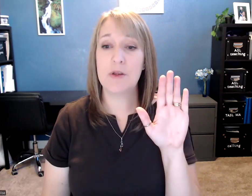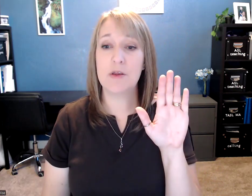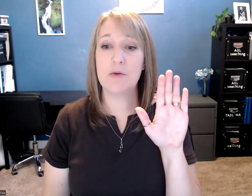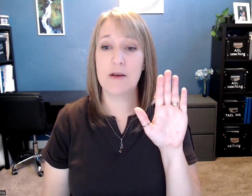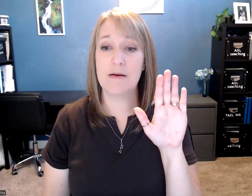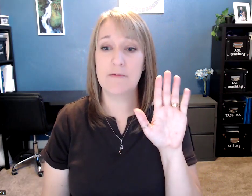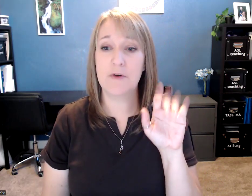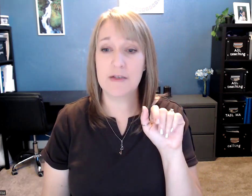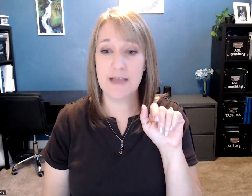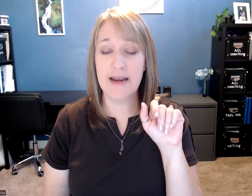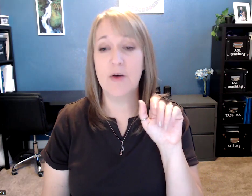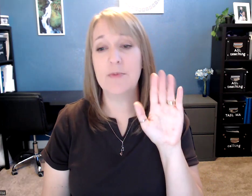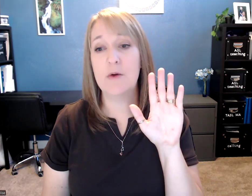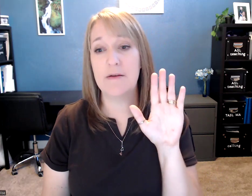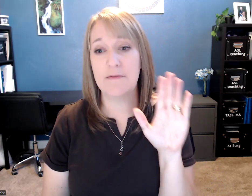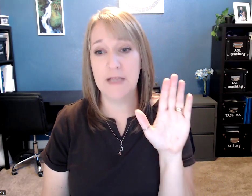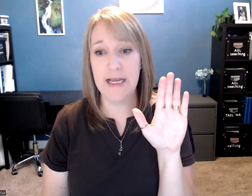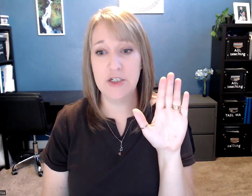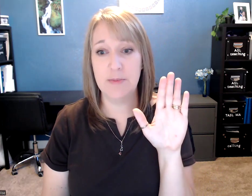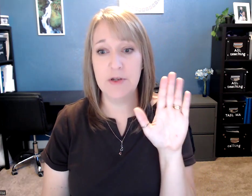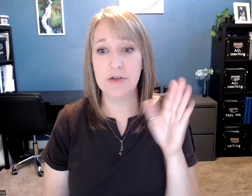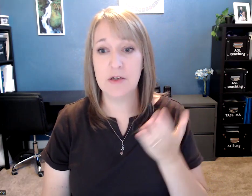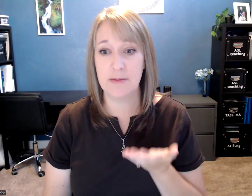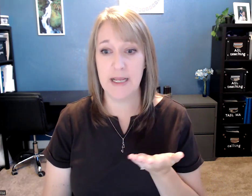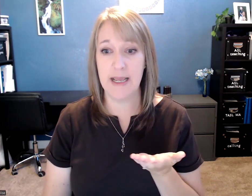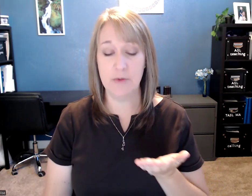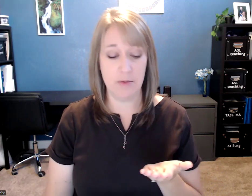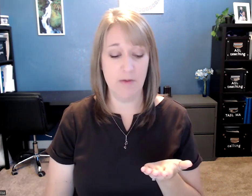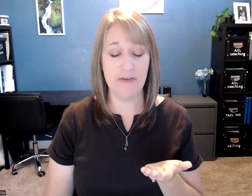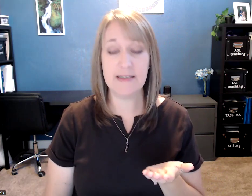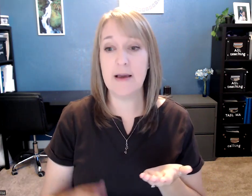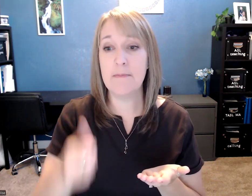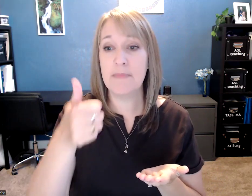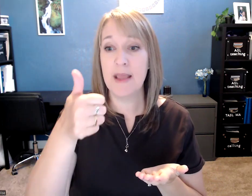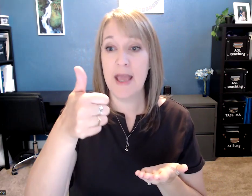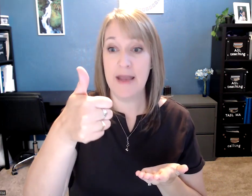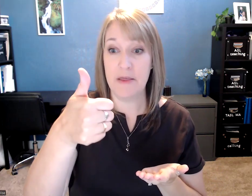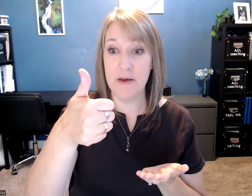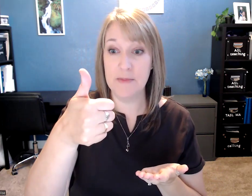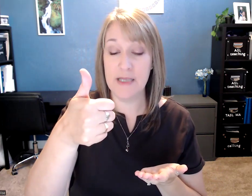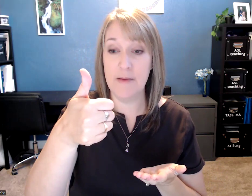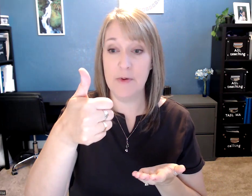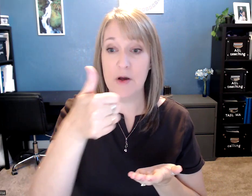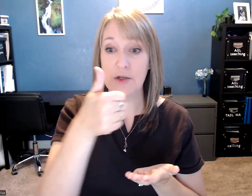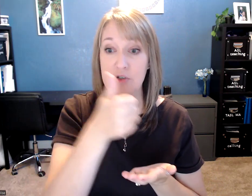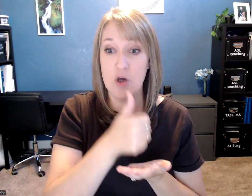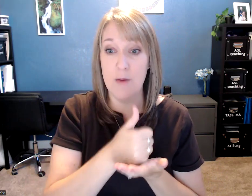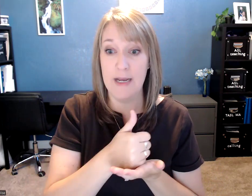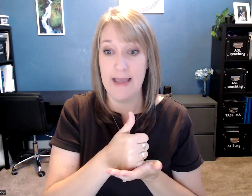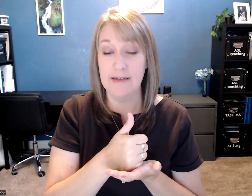with you want to, for the sign help, you want a flat hand shape on your non-dominant hand with your palm facing up and the thumbs up on your dominant hand.